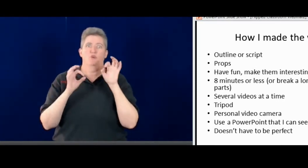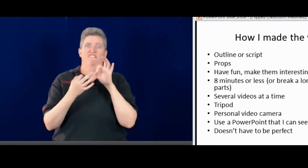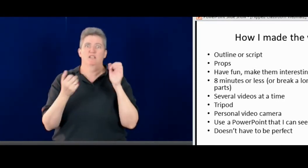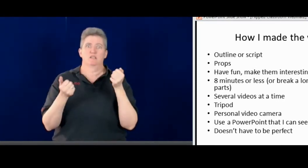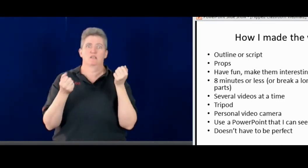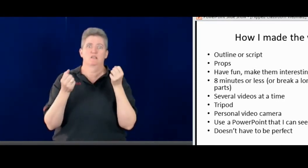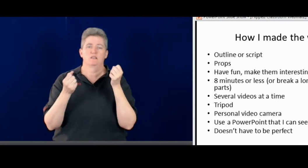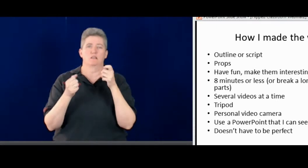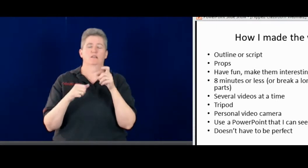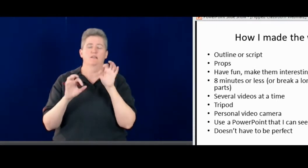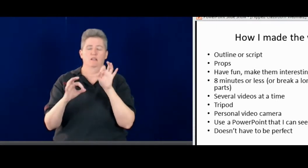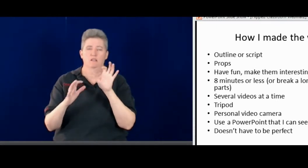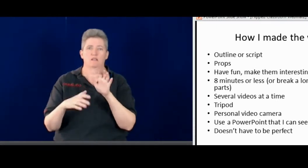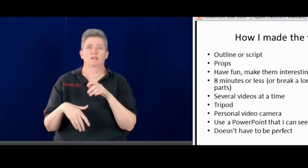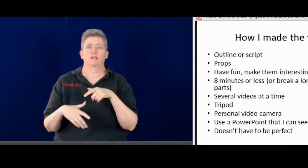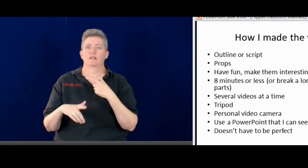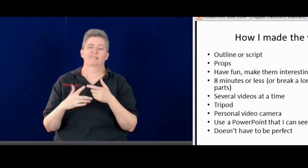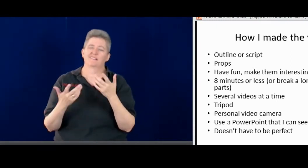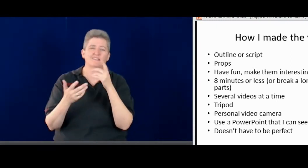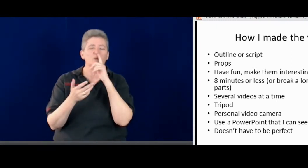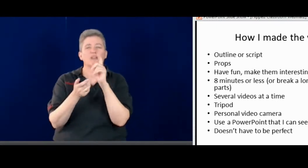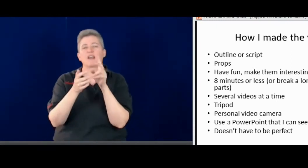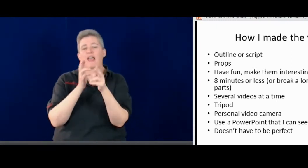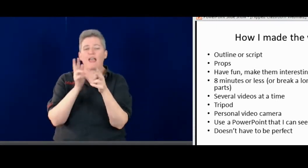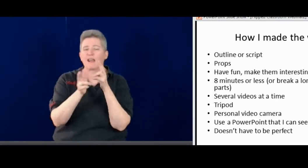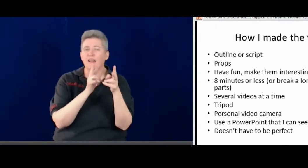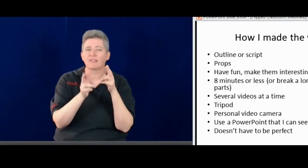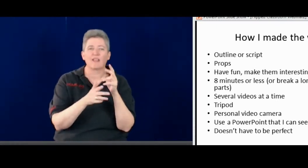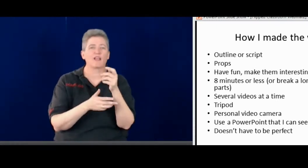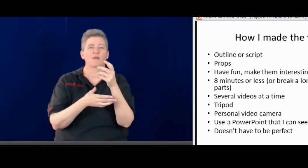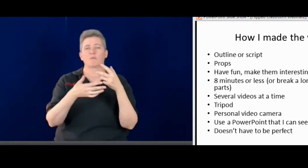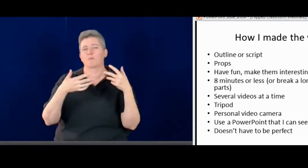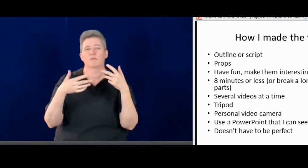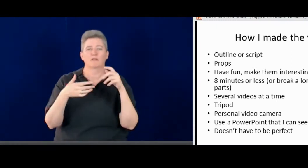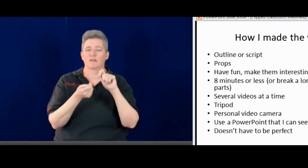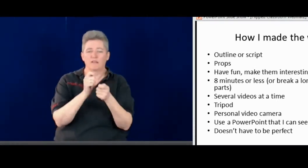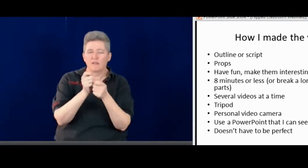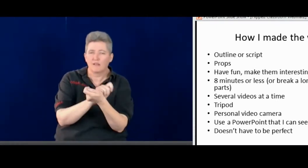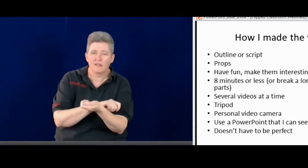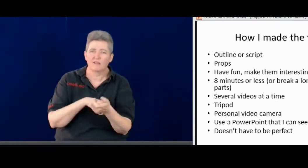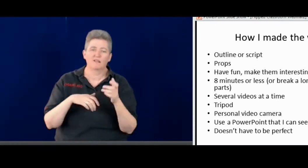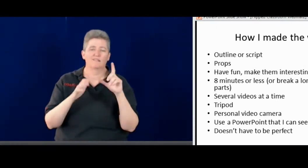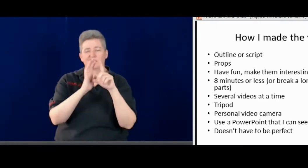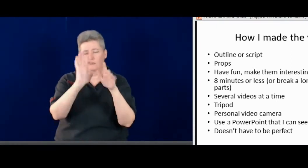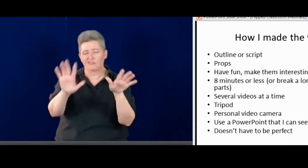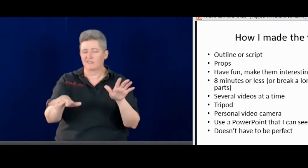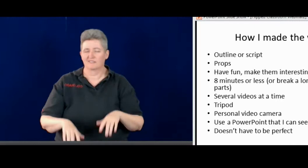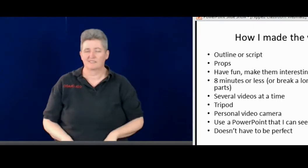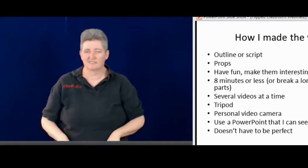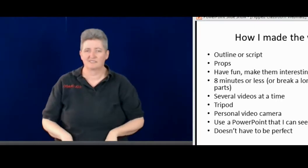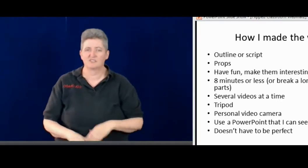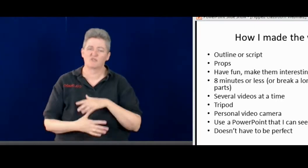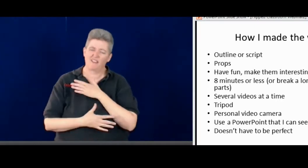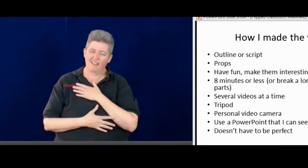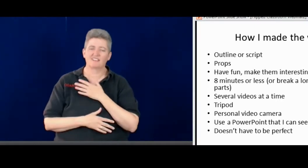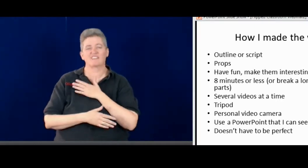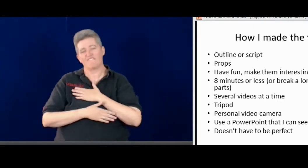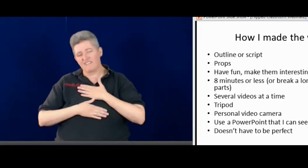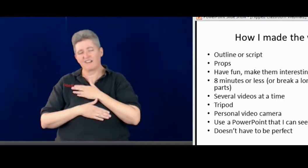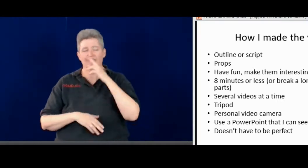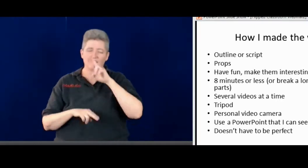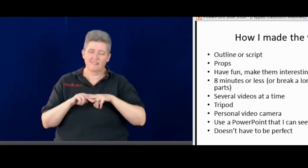You don't have to stand up and think, Okay, I have to do this in one time and make it perfect. That's not how it works. You can edit things later, change things.